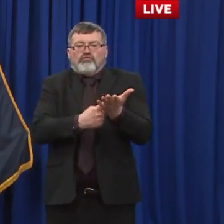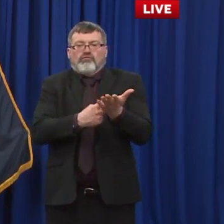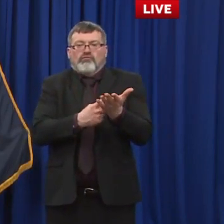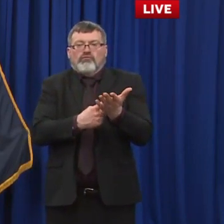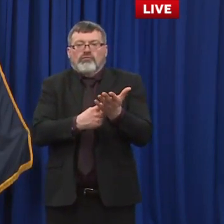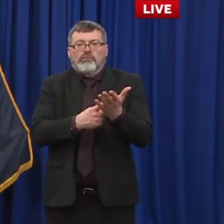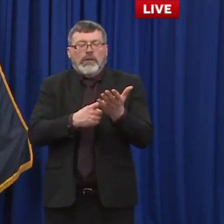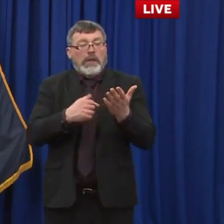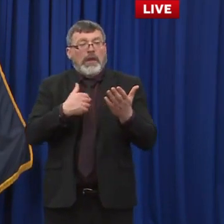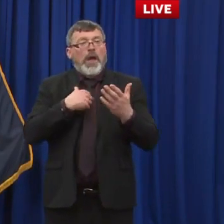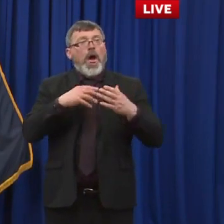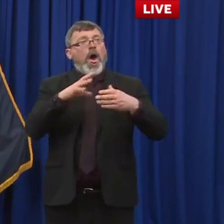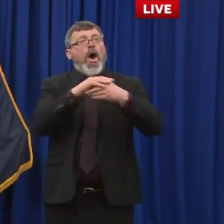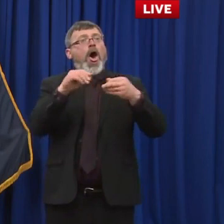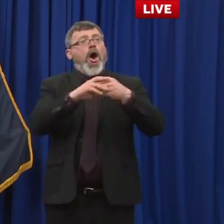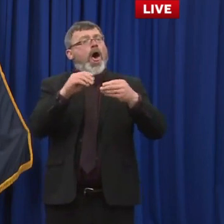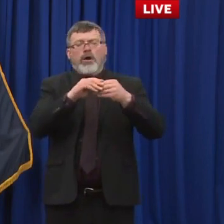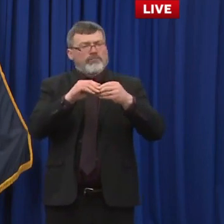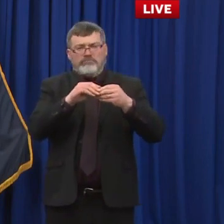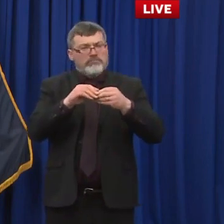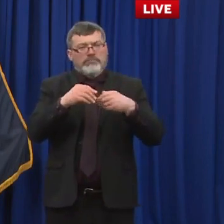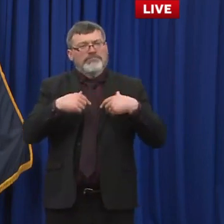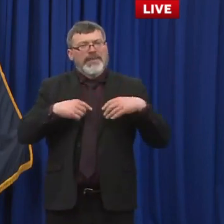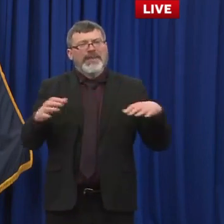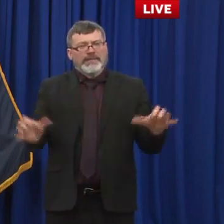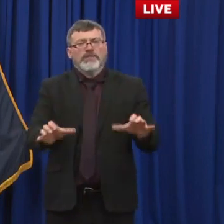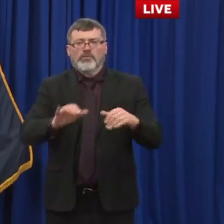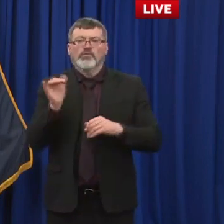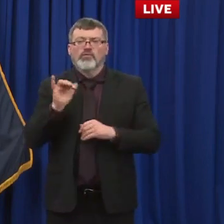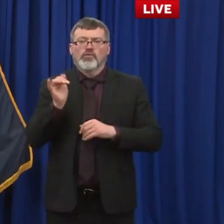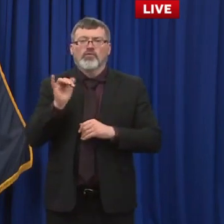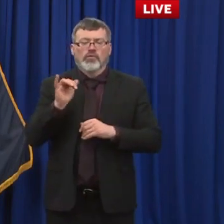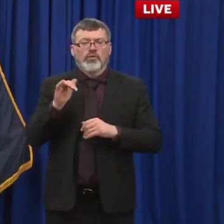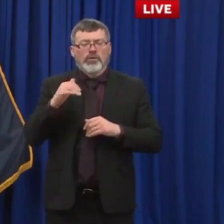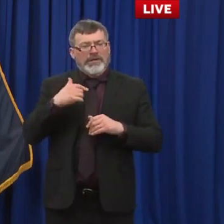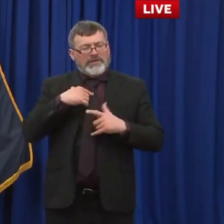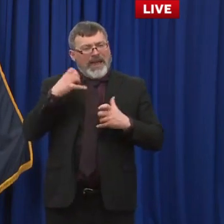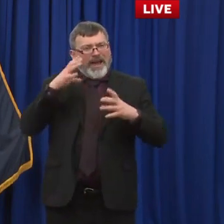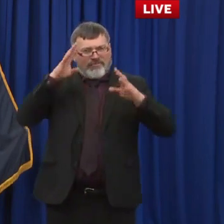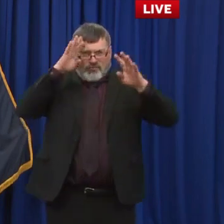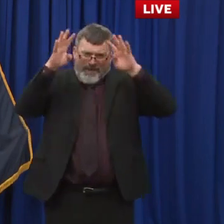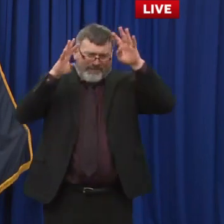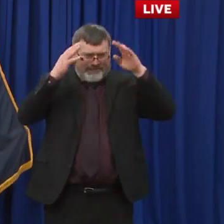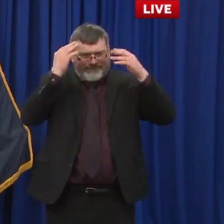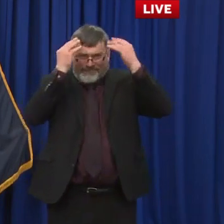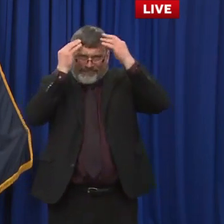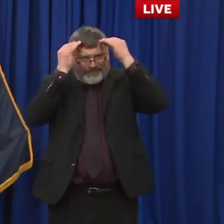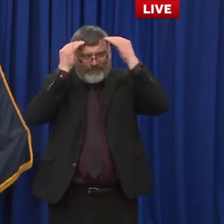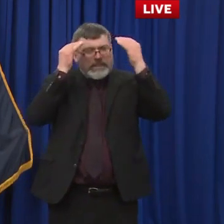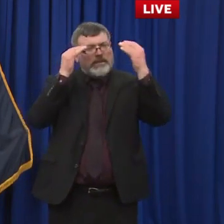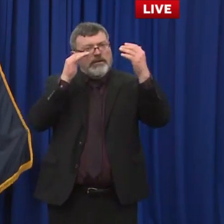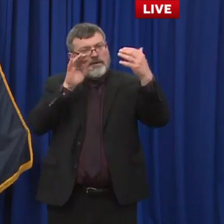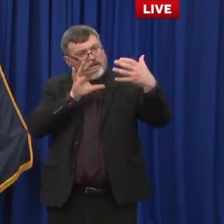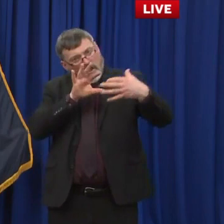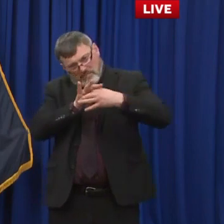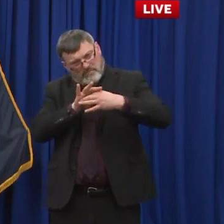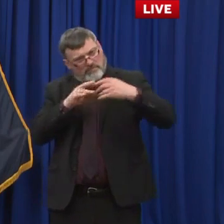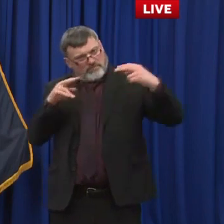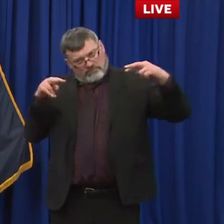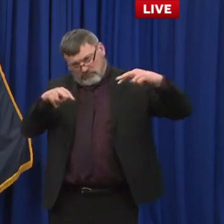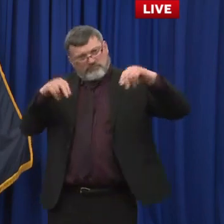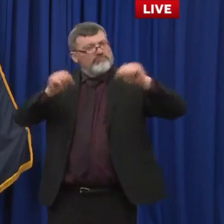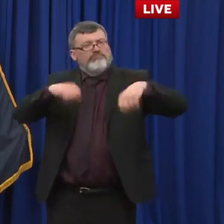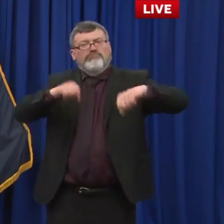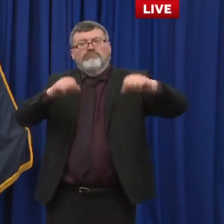whether it's on a policy change uh find a funding opportunity opportunity i just think is an immense opportunity and and again we're going to do it uh